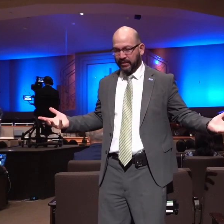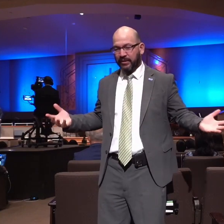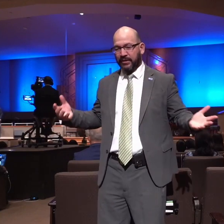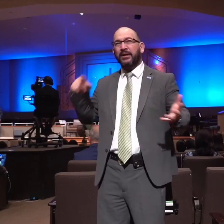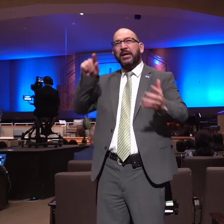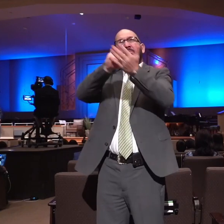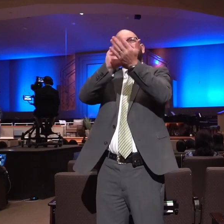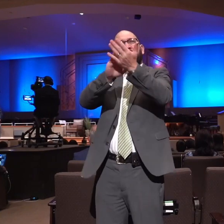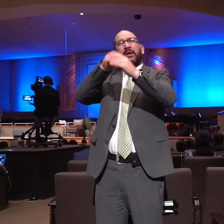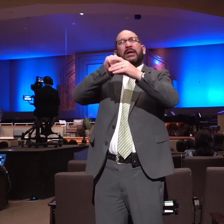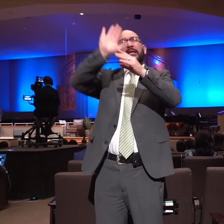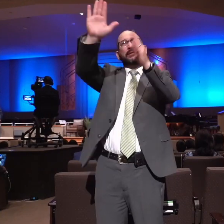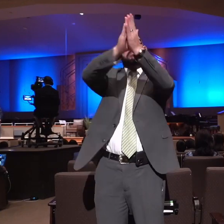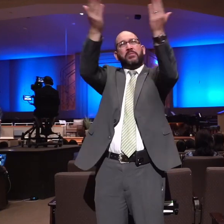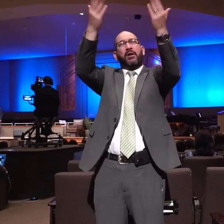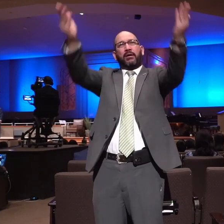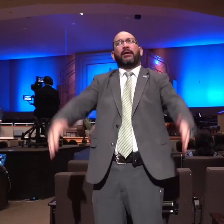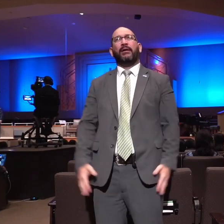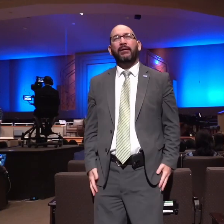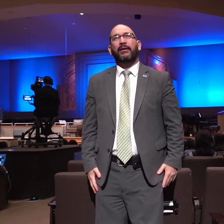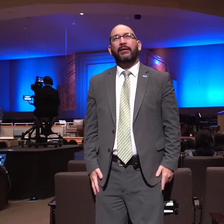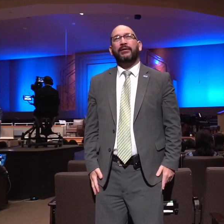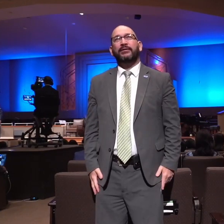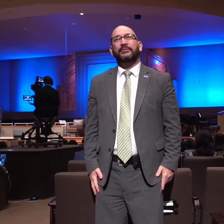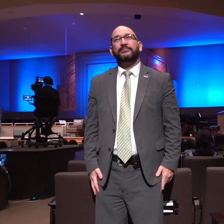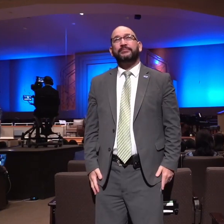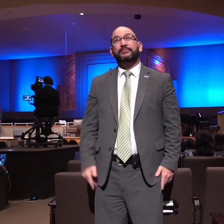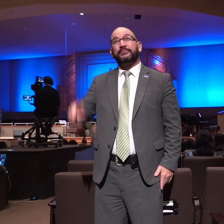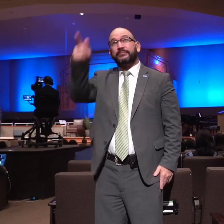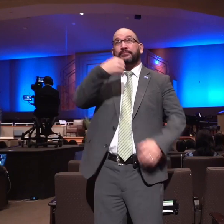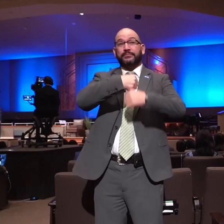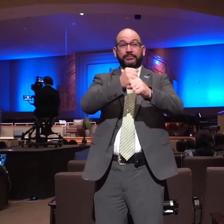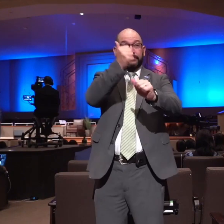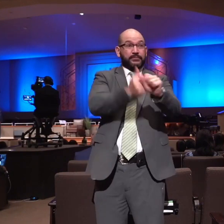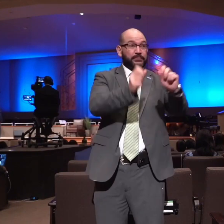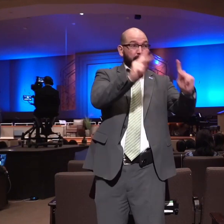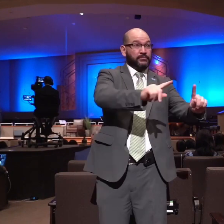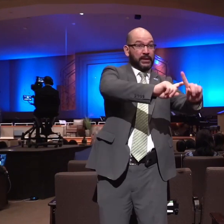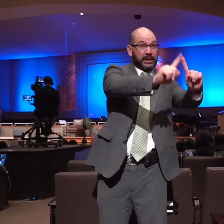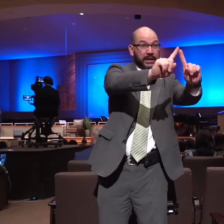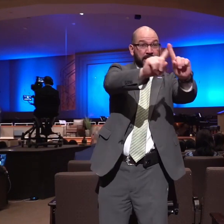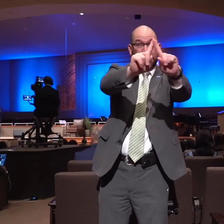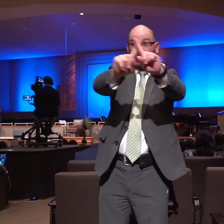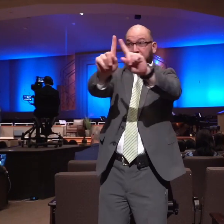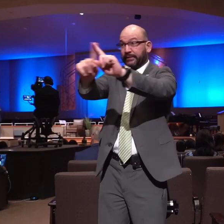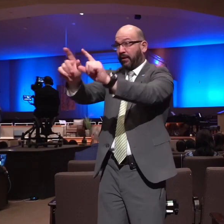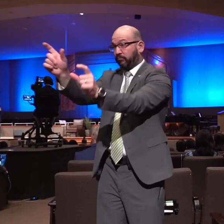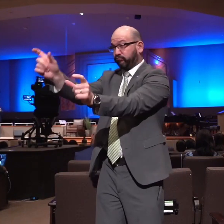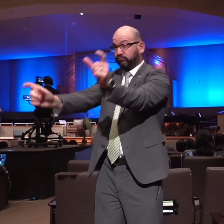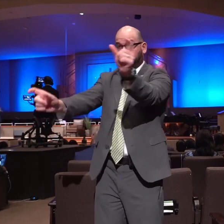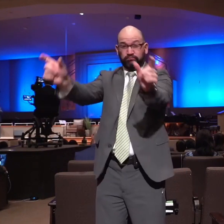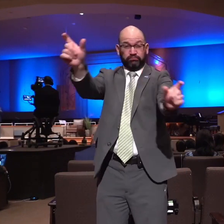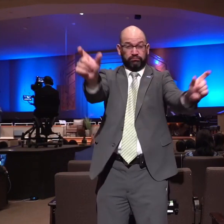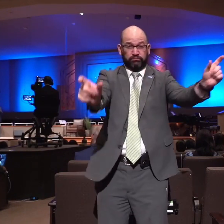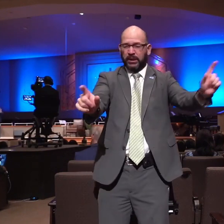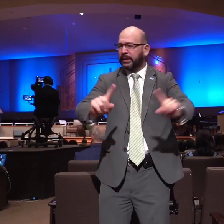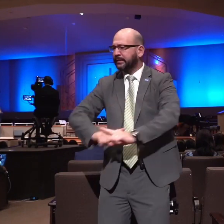God has uniquely designed every man woman teenager child in this room tonight